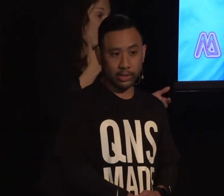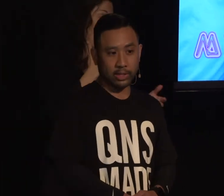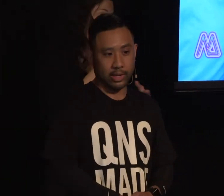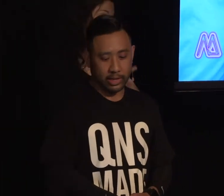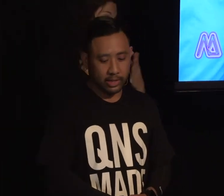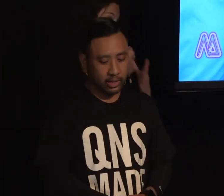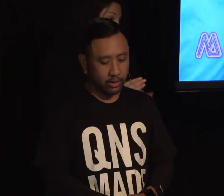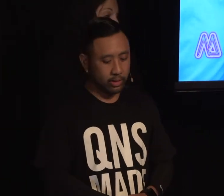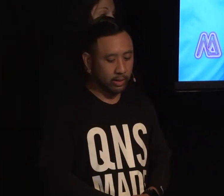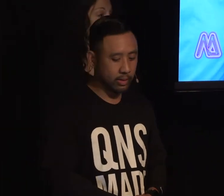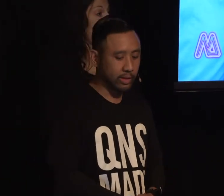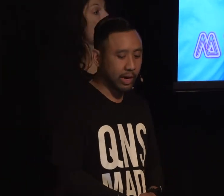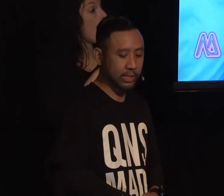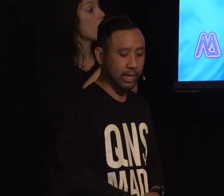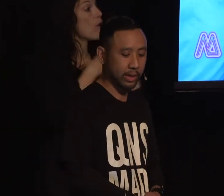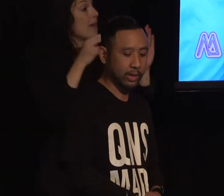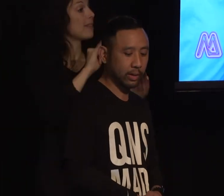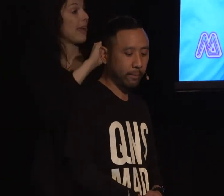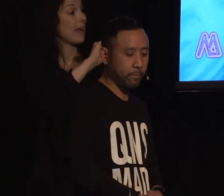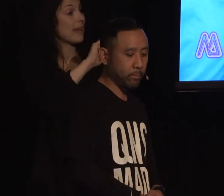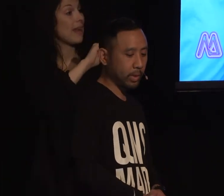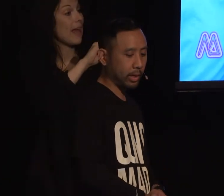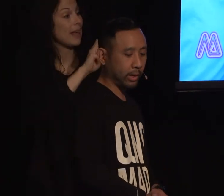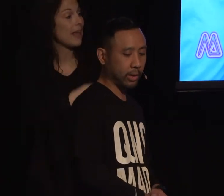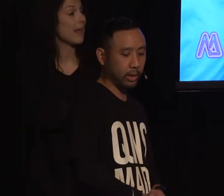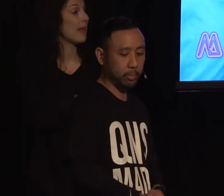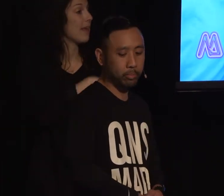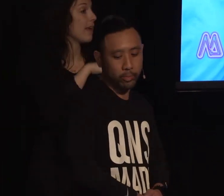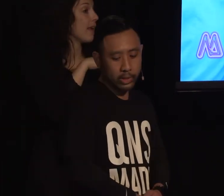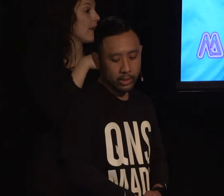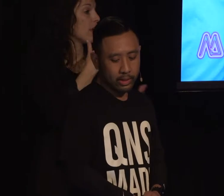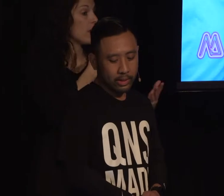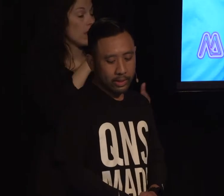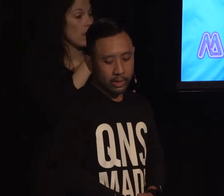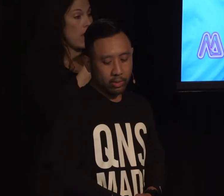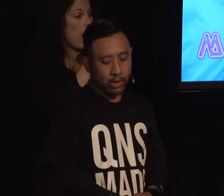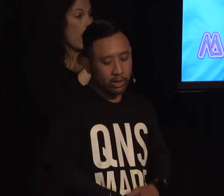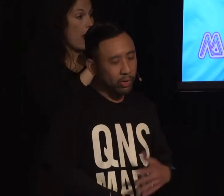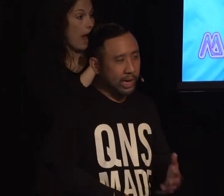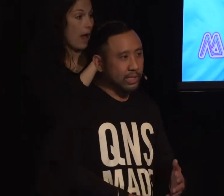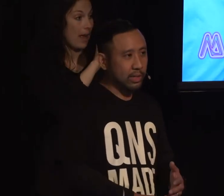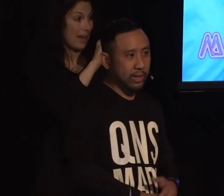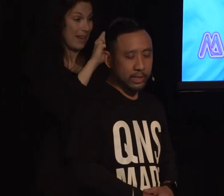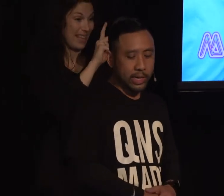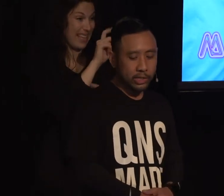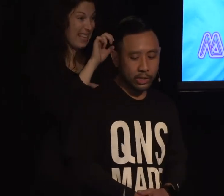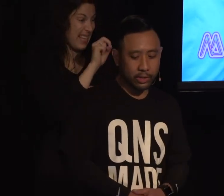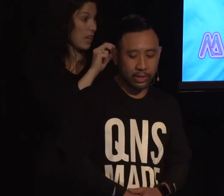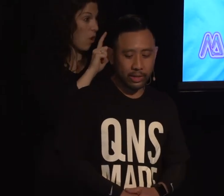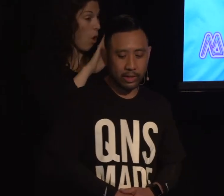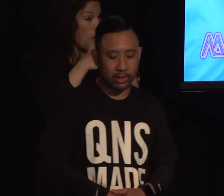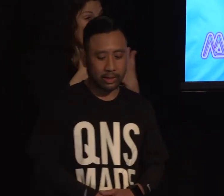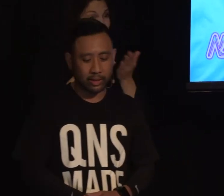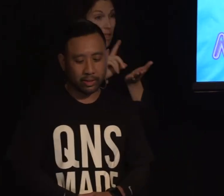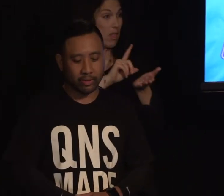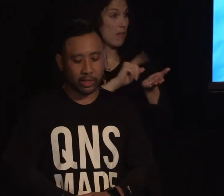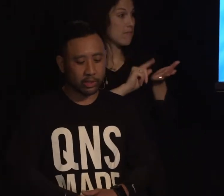brands like Nike or Levi's and Heineken. And you know, all the press and all that attention